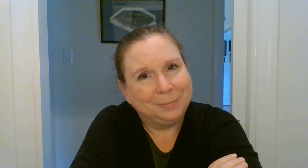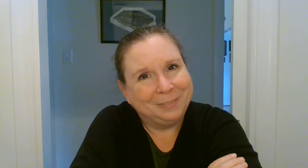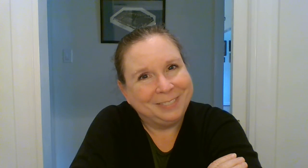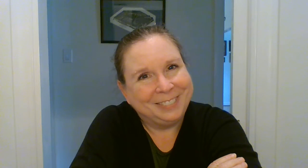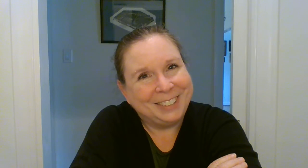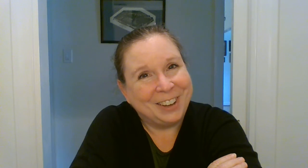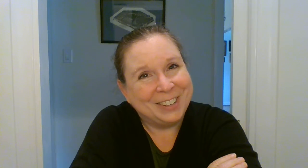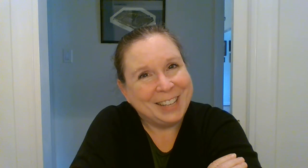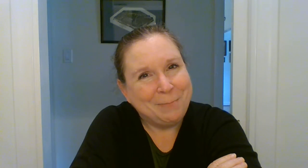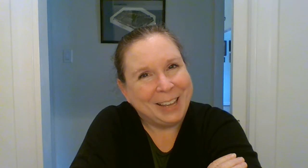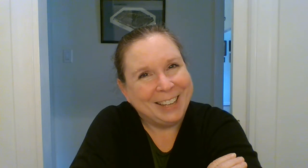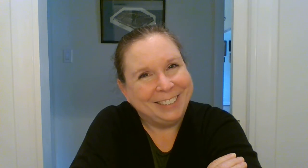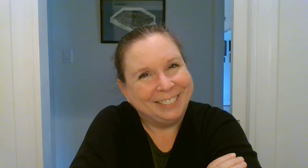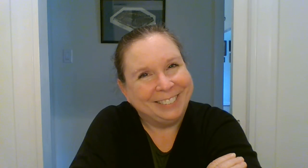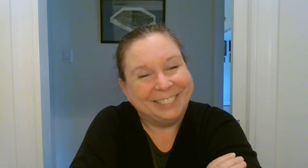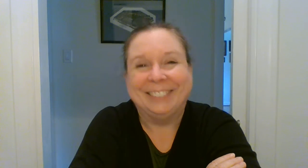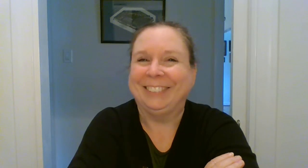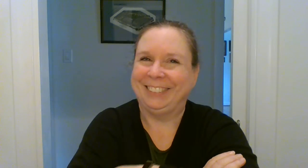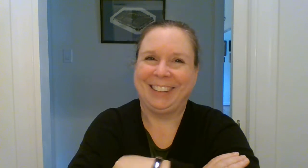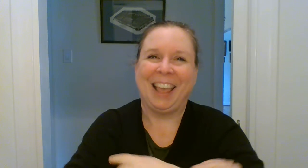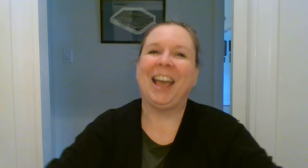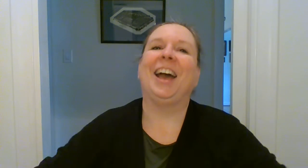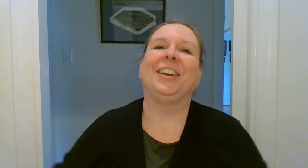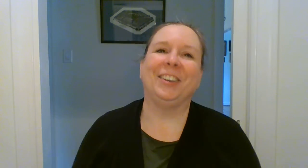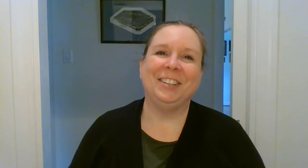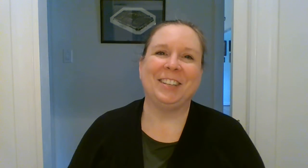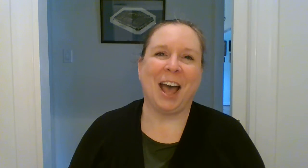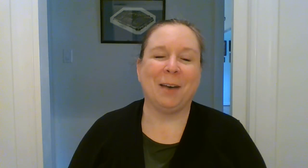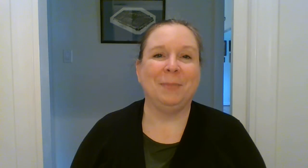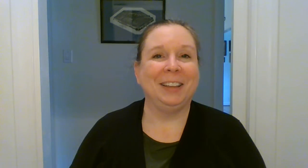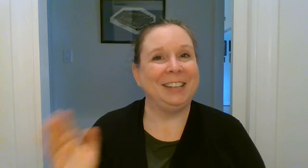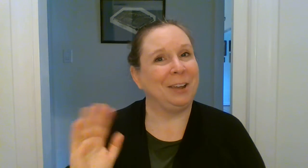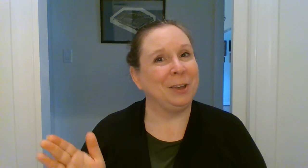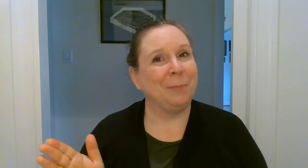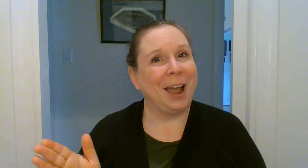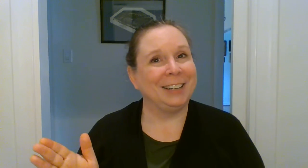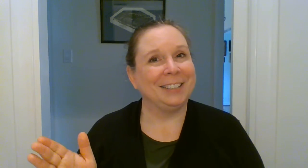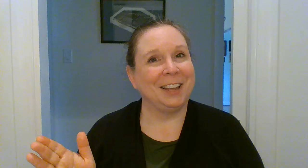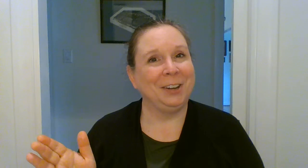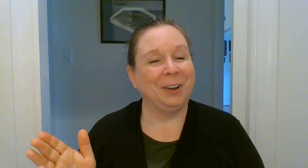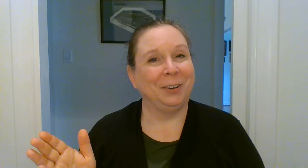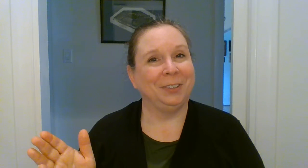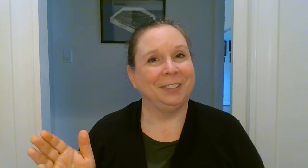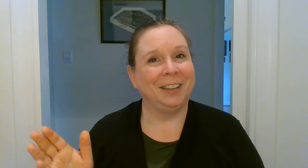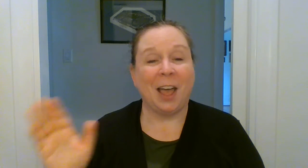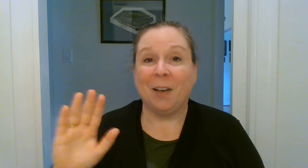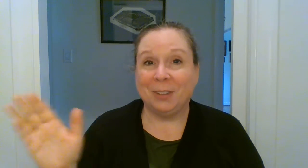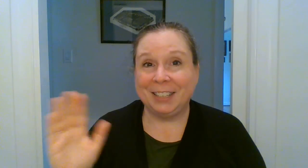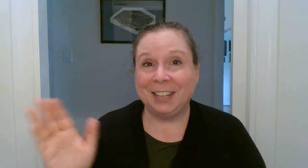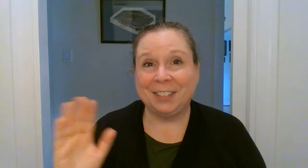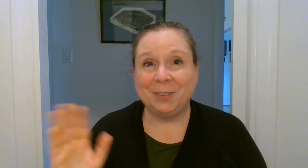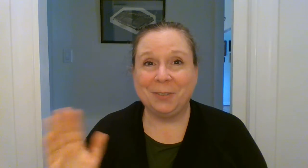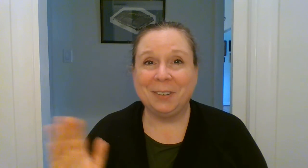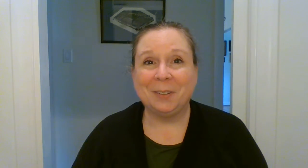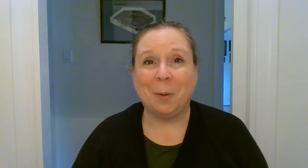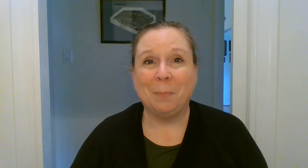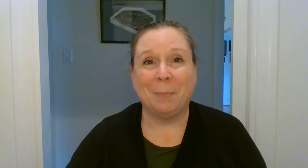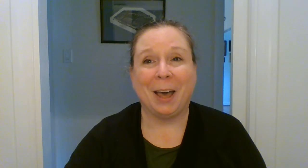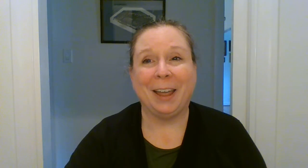Did you go to sleep again? Good job! Now you can practice on your own. We'll see you soon! Bye-bye!